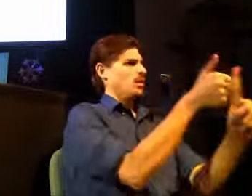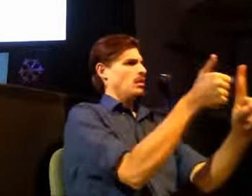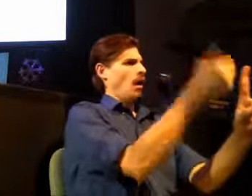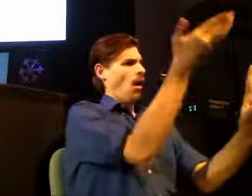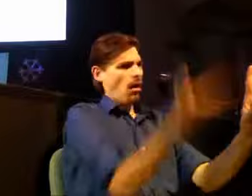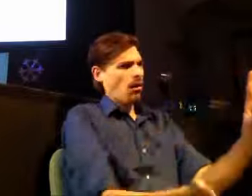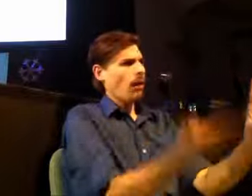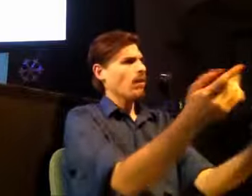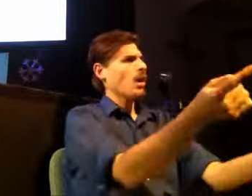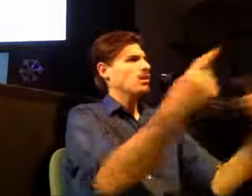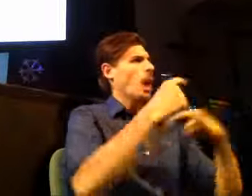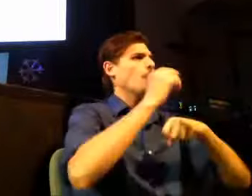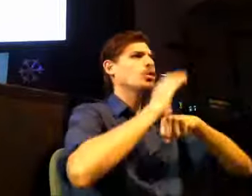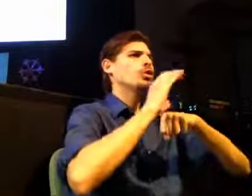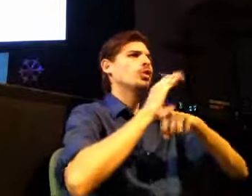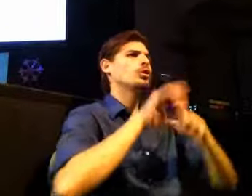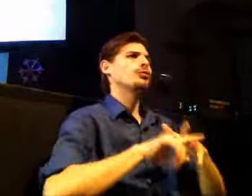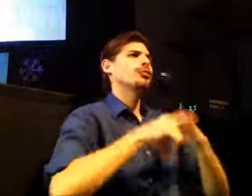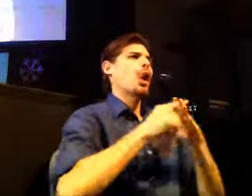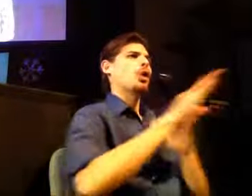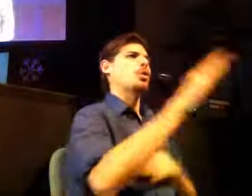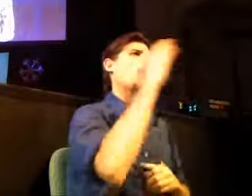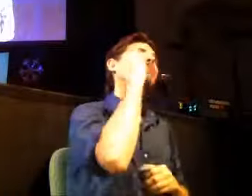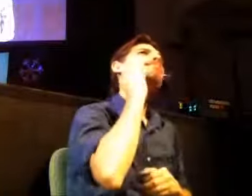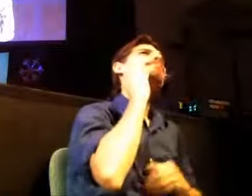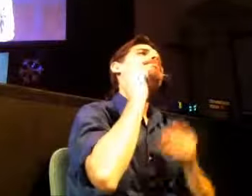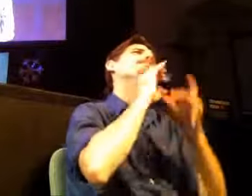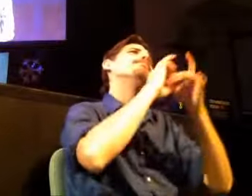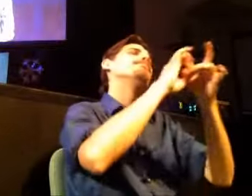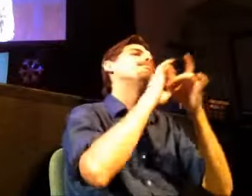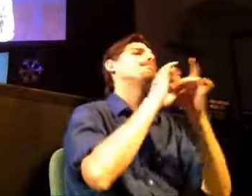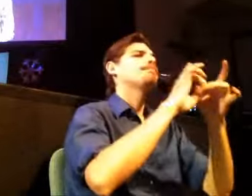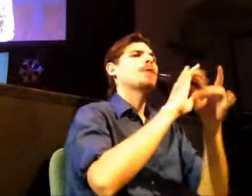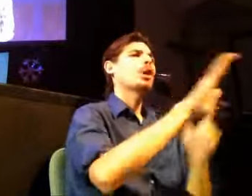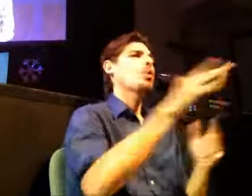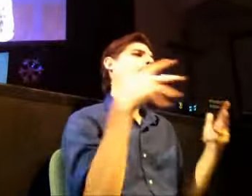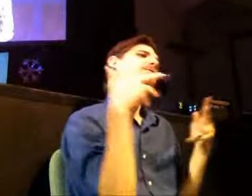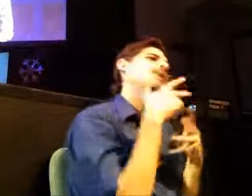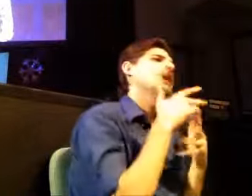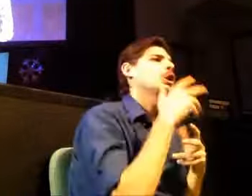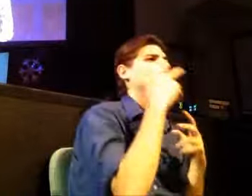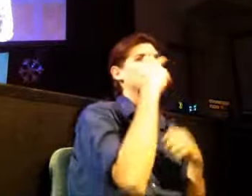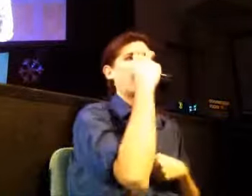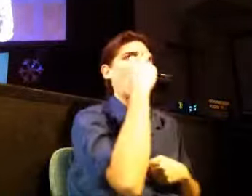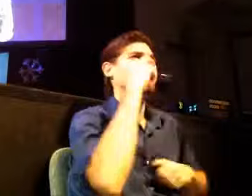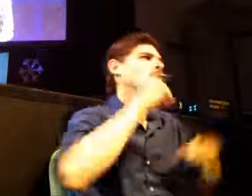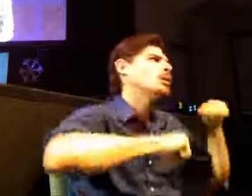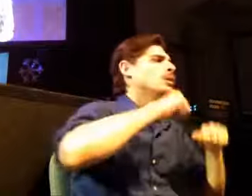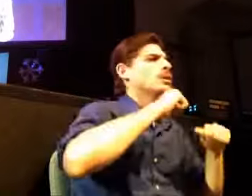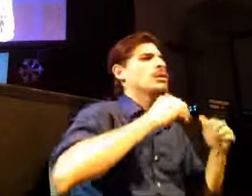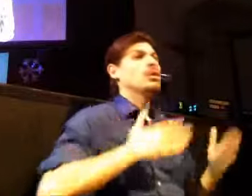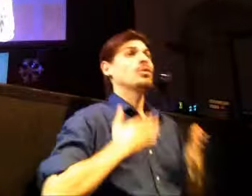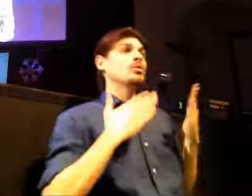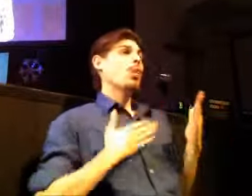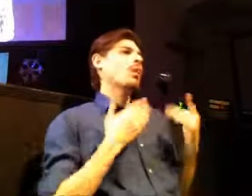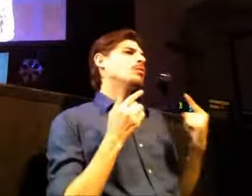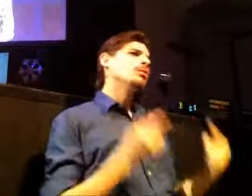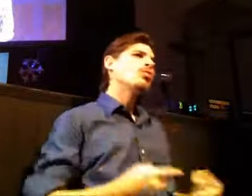of church to start a spiritual journey come as you are your fears your doubts your joys your struggles great